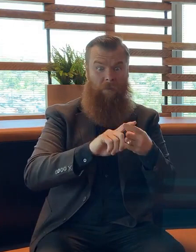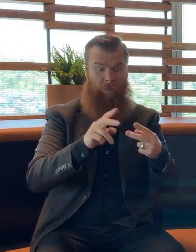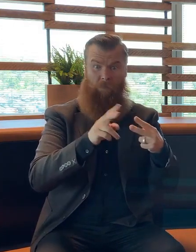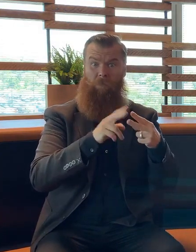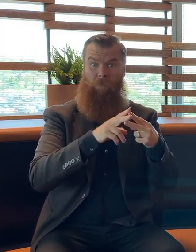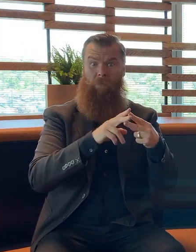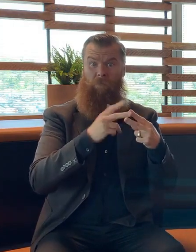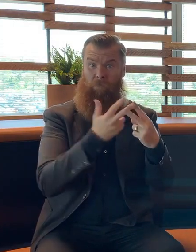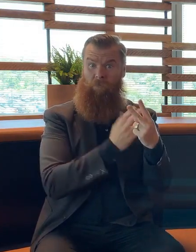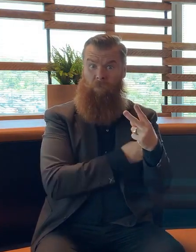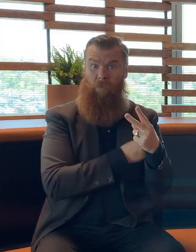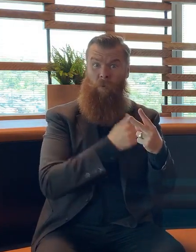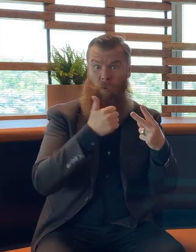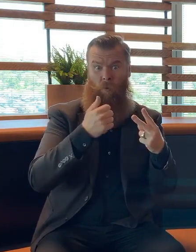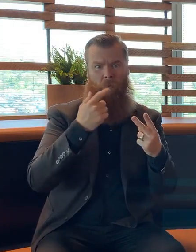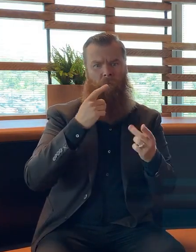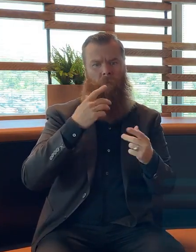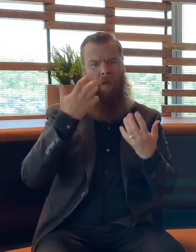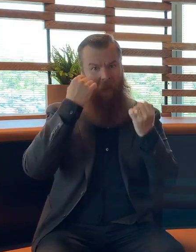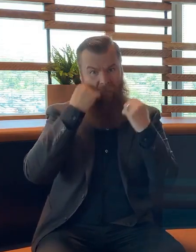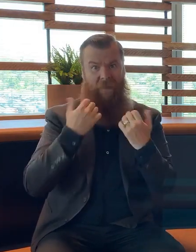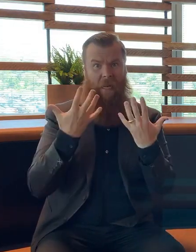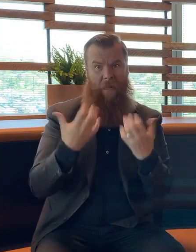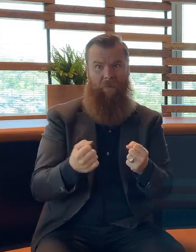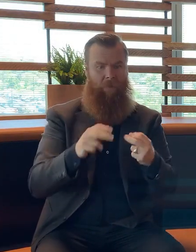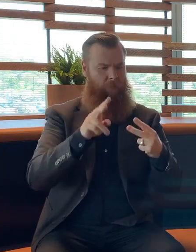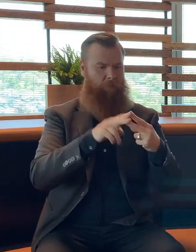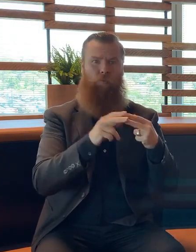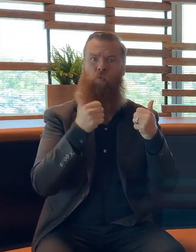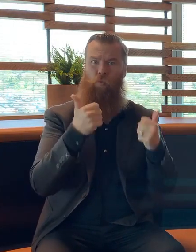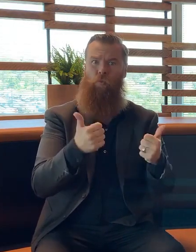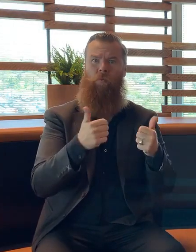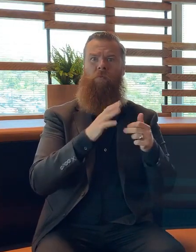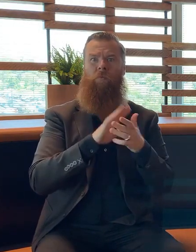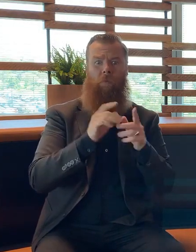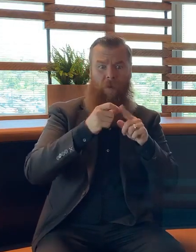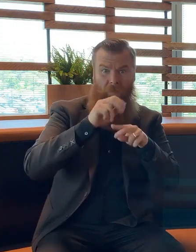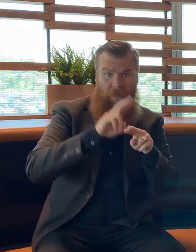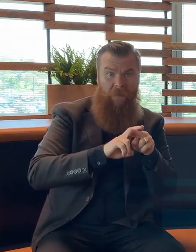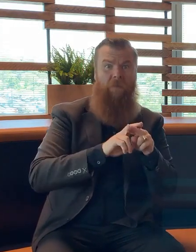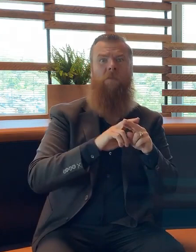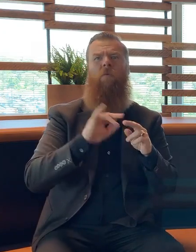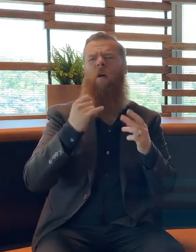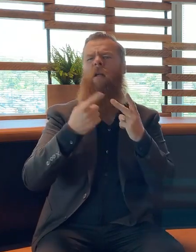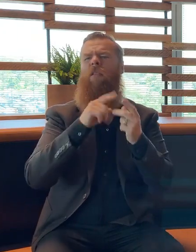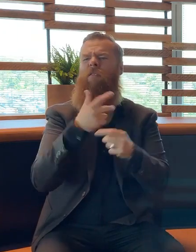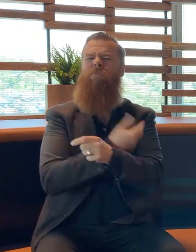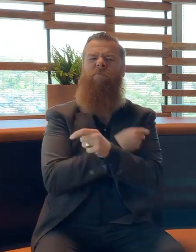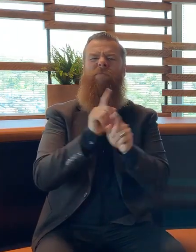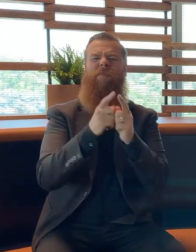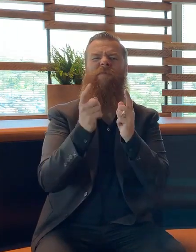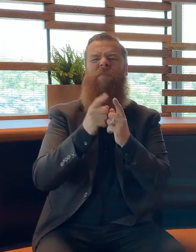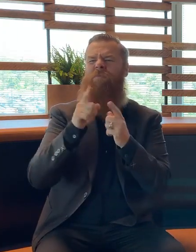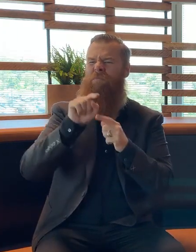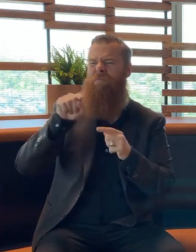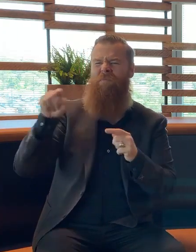now that with two doses of Pfizer particularly in particular but also the other vaccines